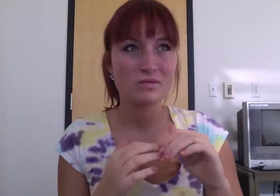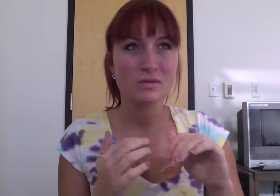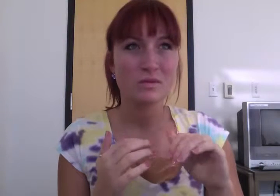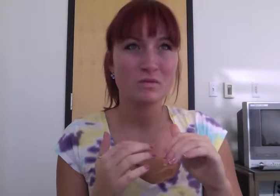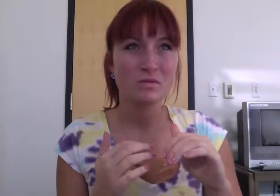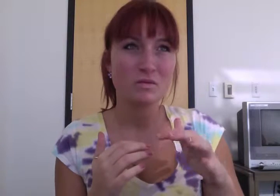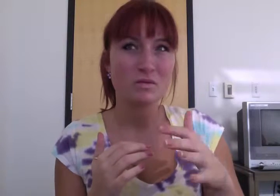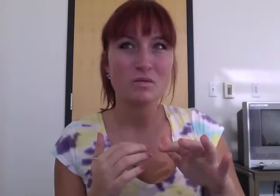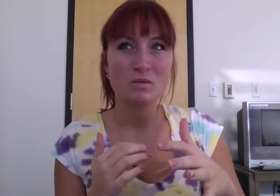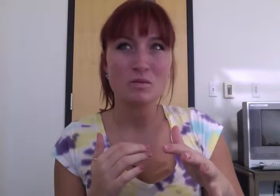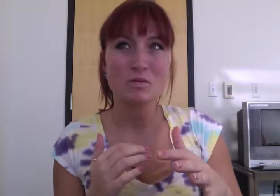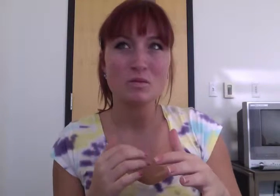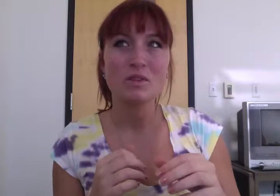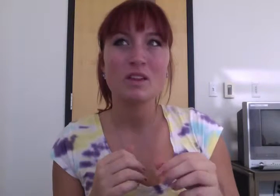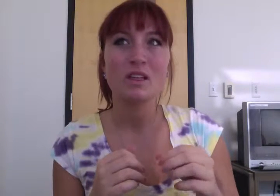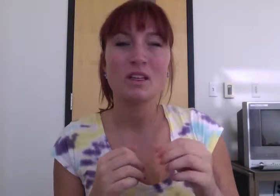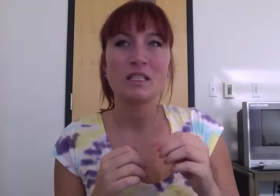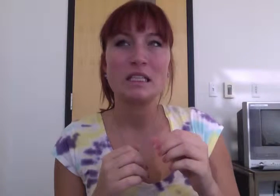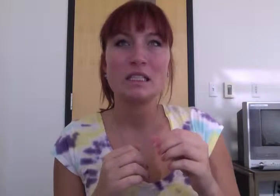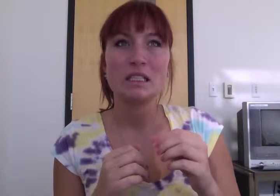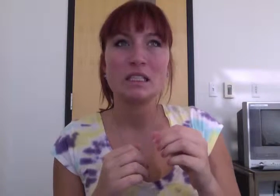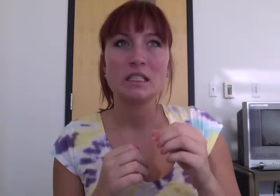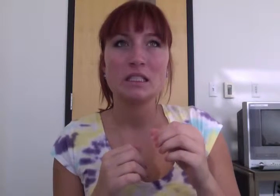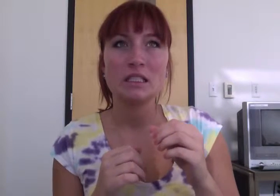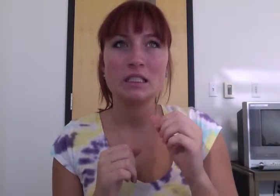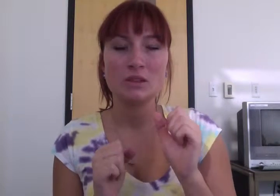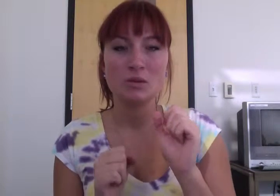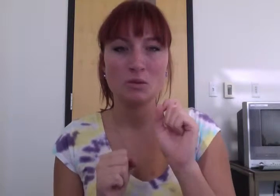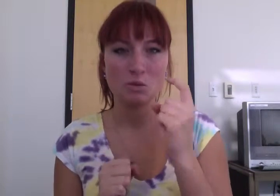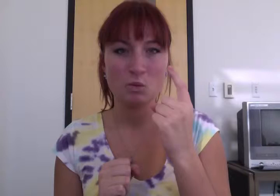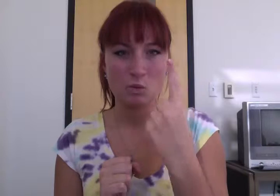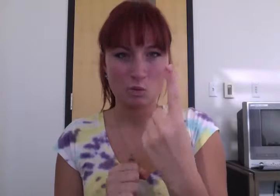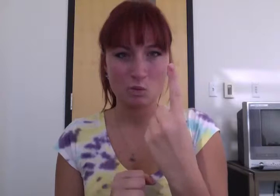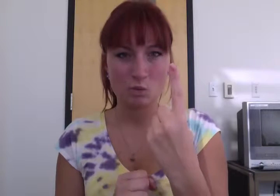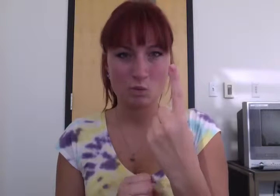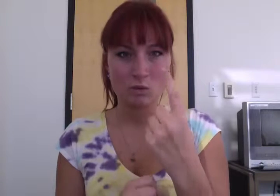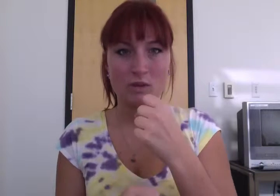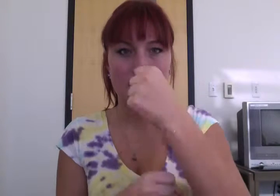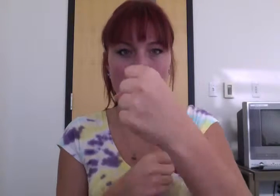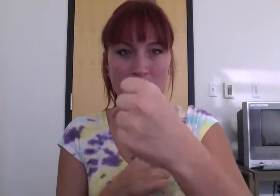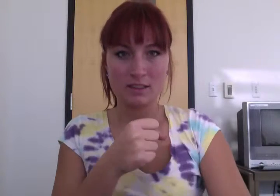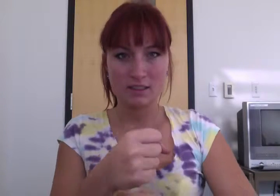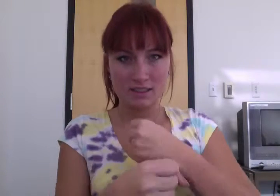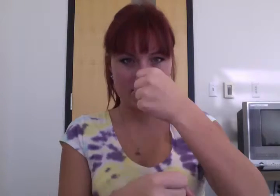Oh, now tell me now, tell me now, tell me now, you know